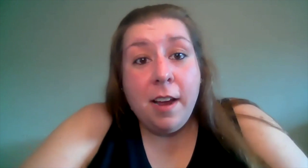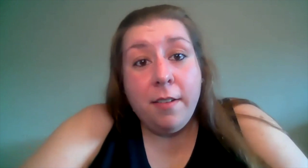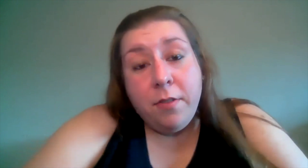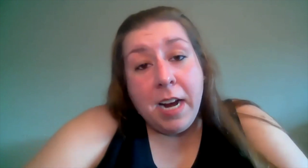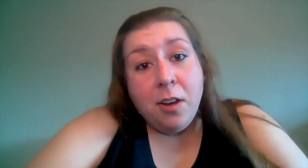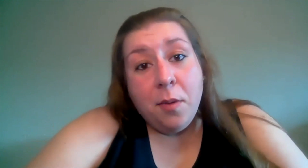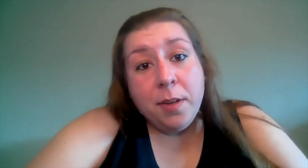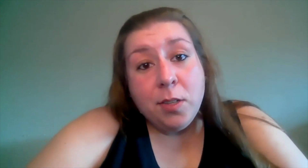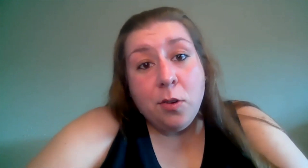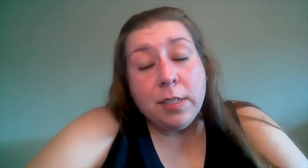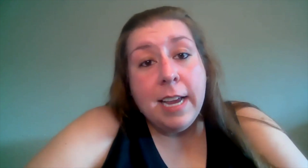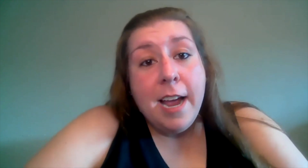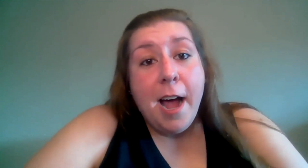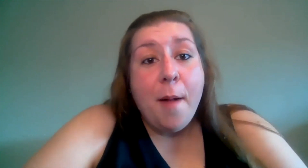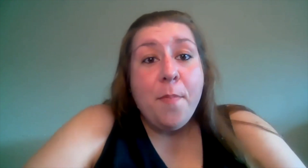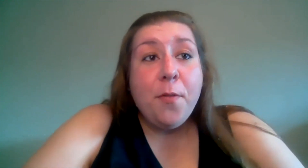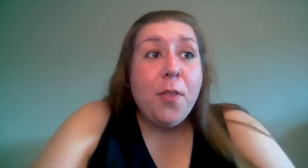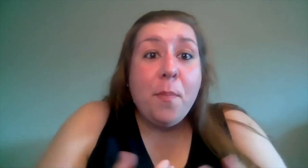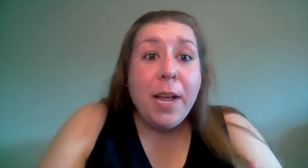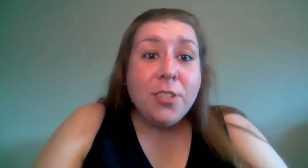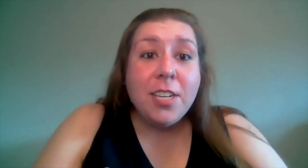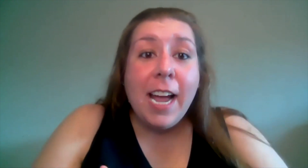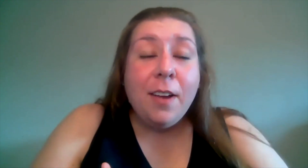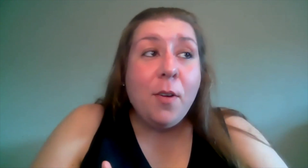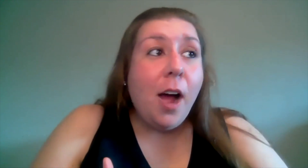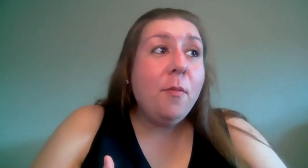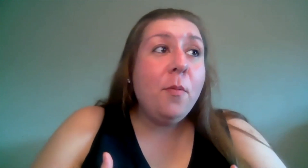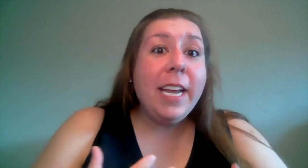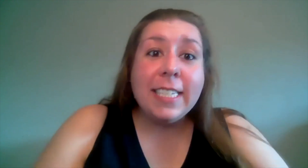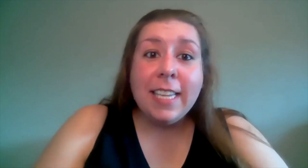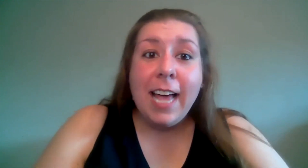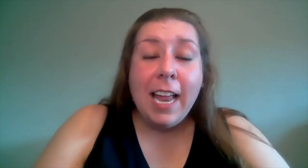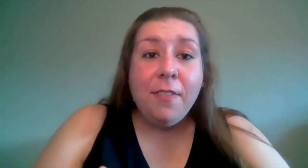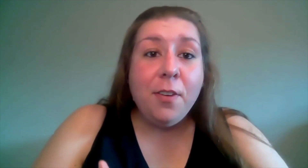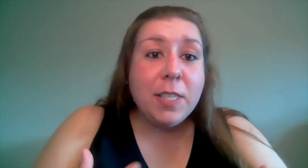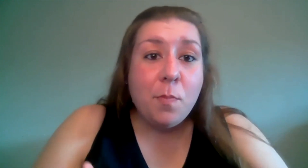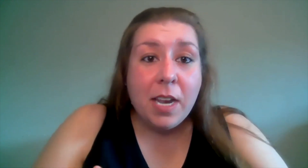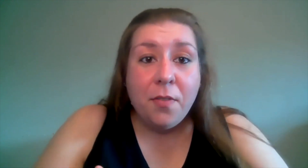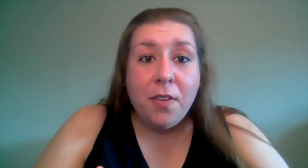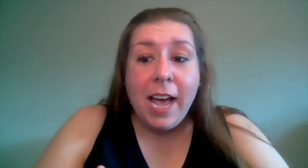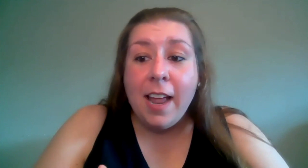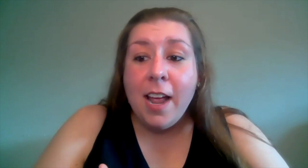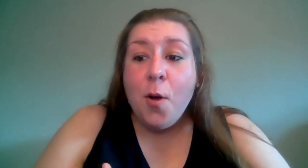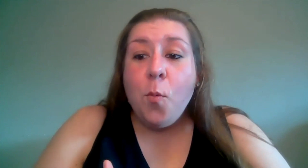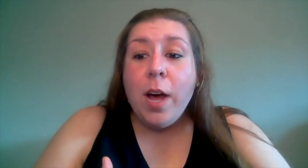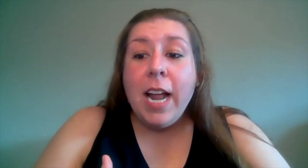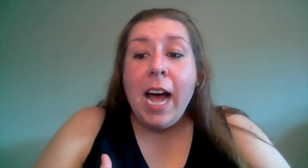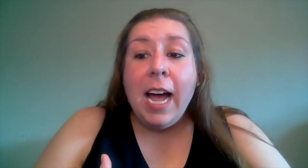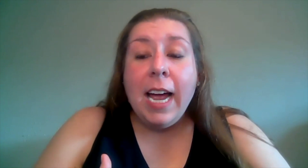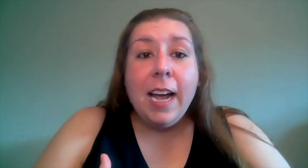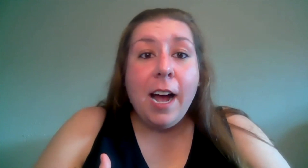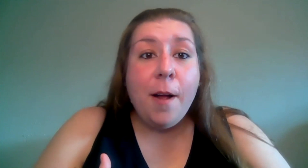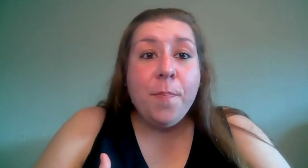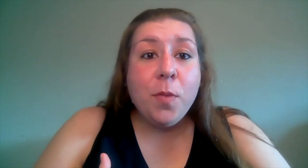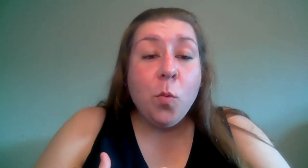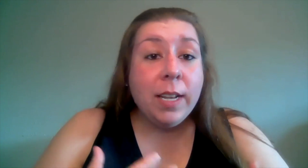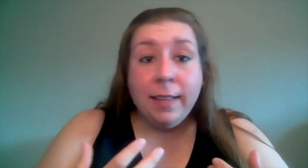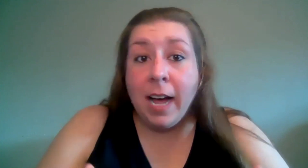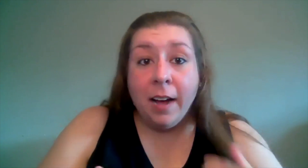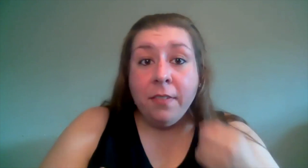of writing your musicals um for the pitch night um when we get to that if you've submitted for that what i um would love